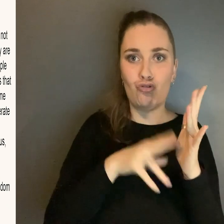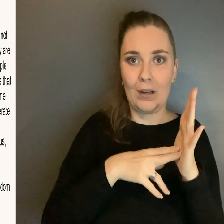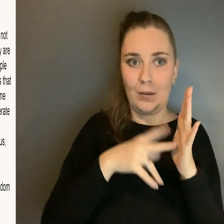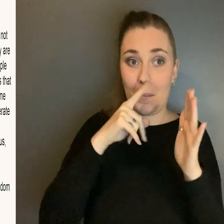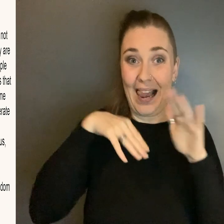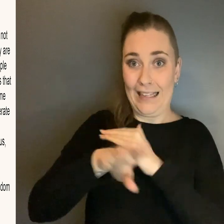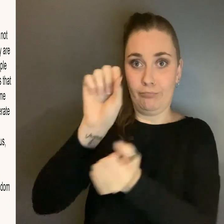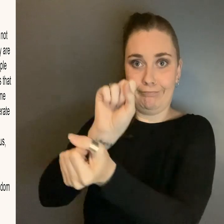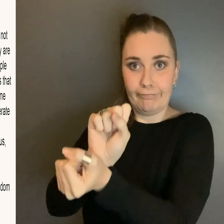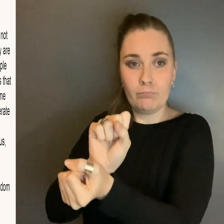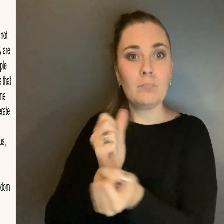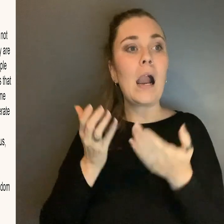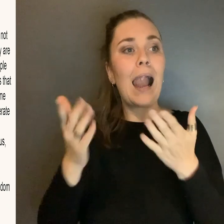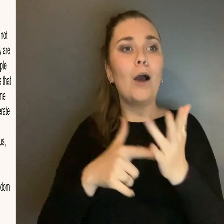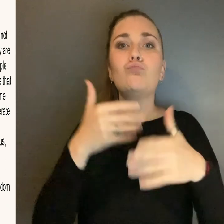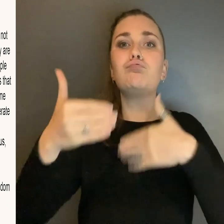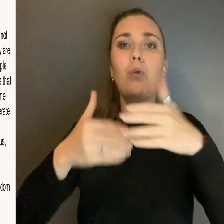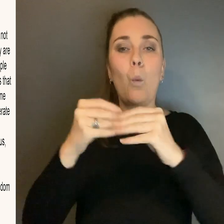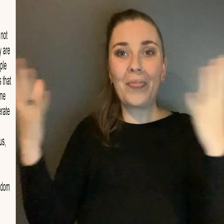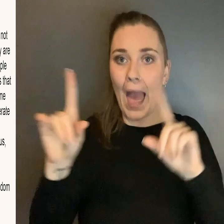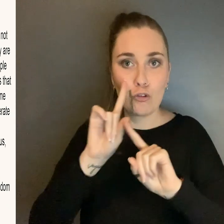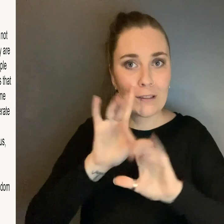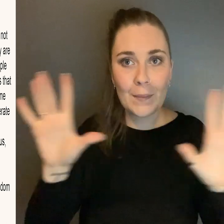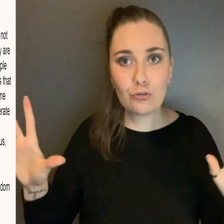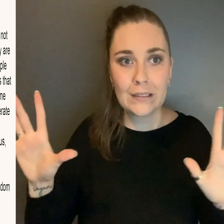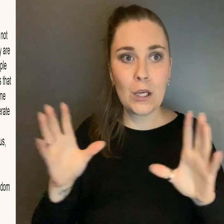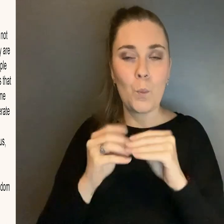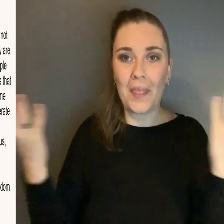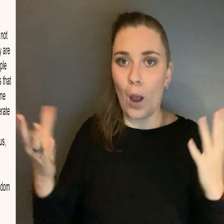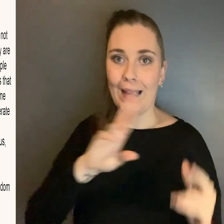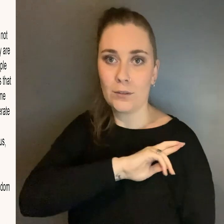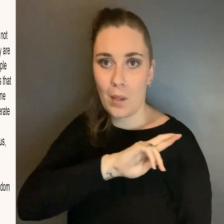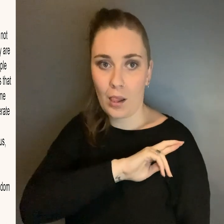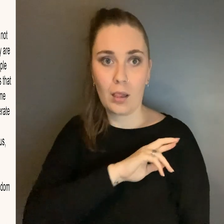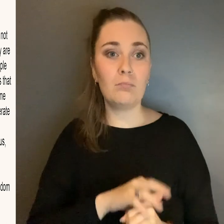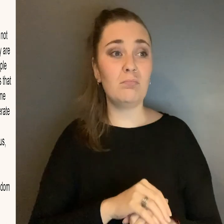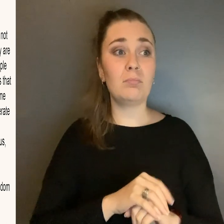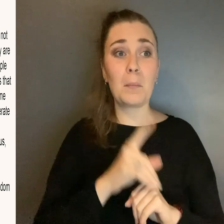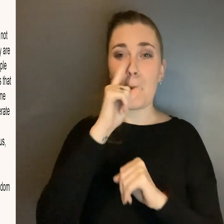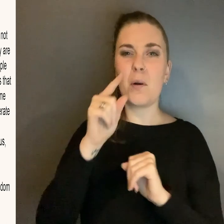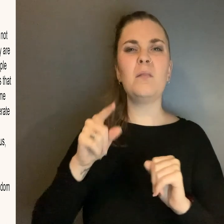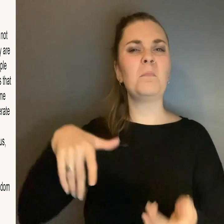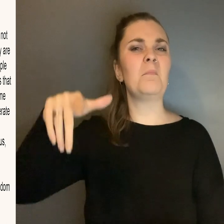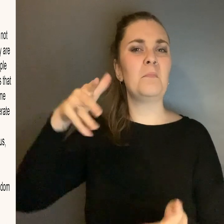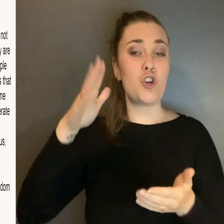They are allowed to operate without transparency and accountability They render people as less than human